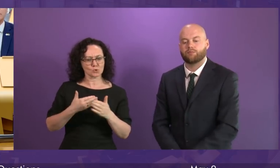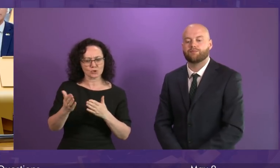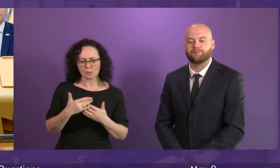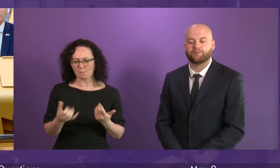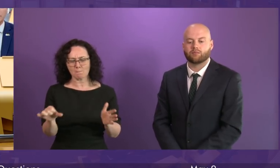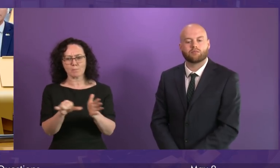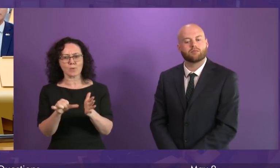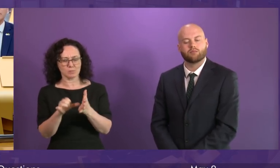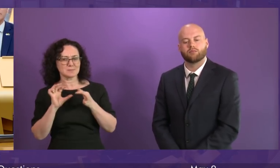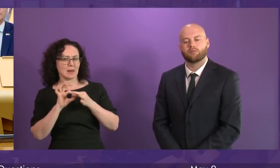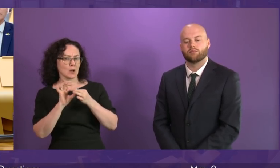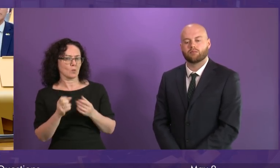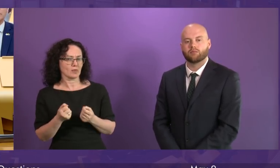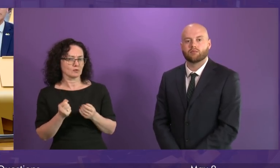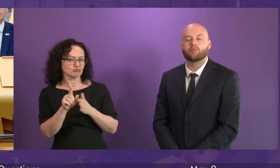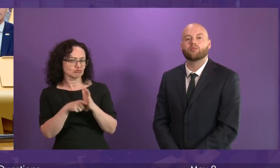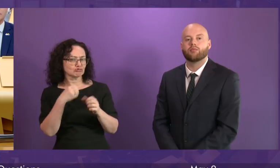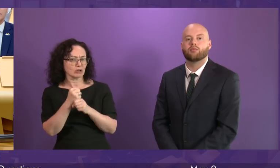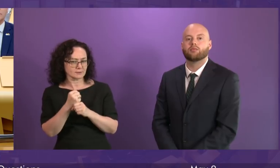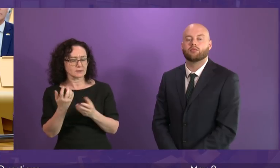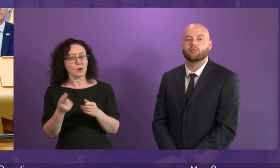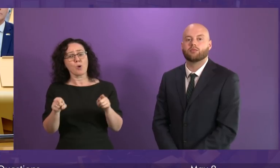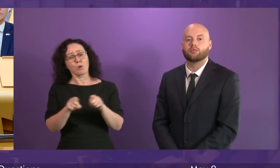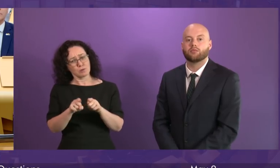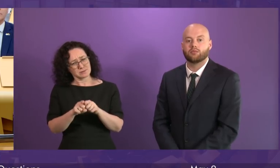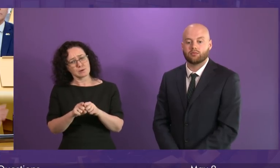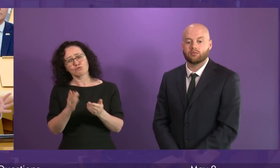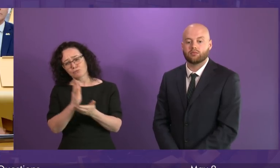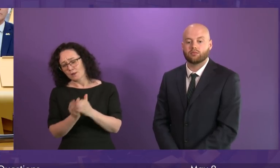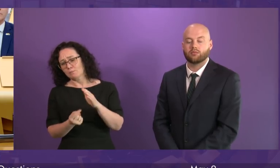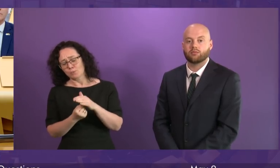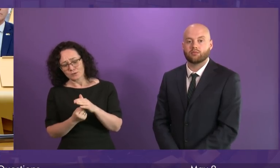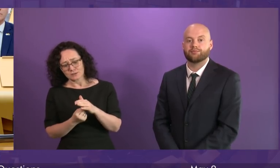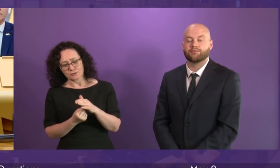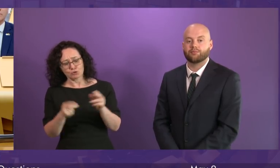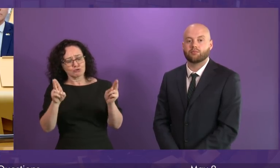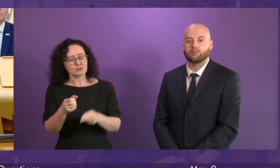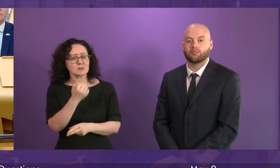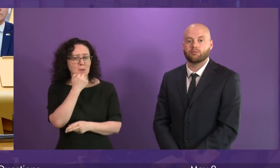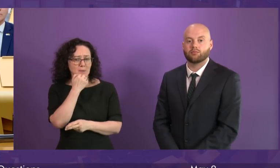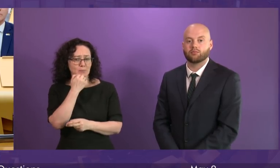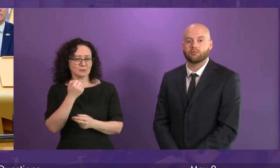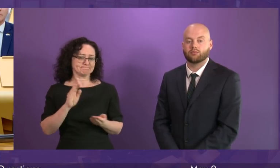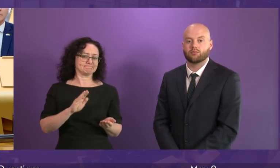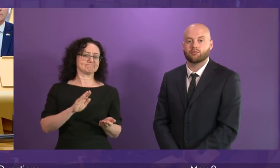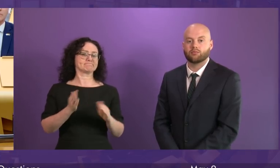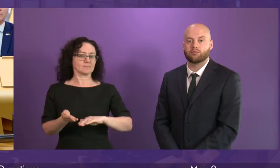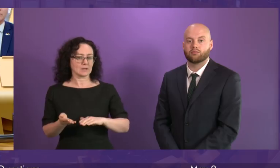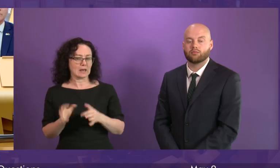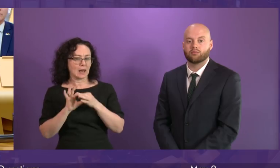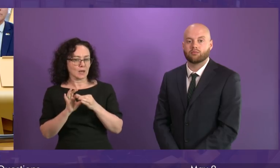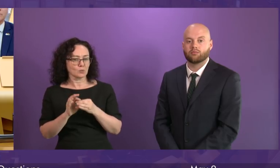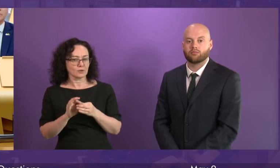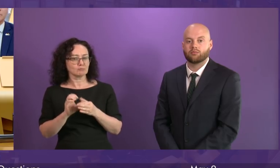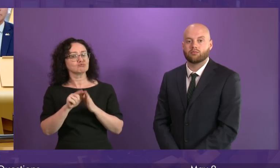challenge and in particular reducing the number of people who lose their lives to drugs. But as Jackson Callow and I spoke about a few weeks ago, that does